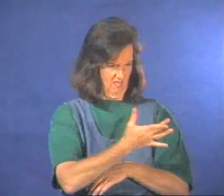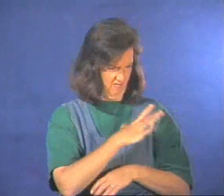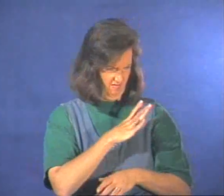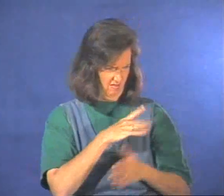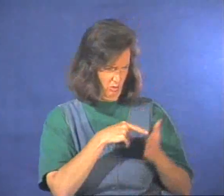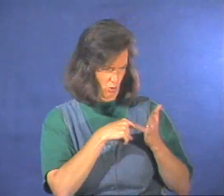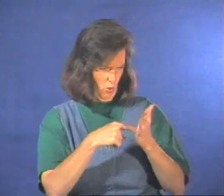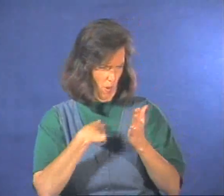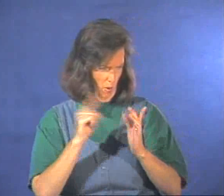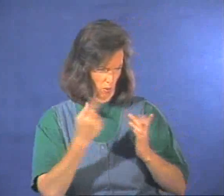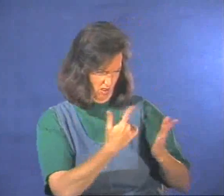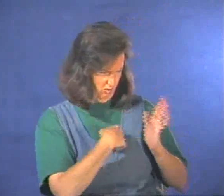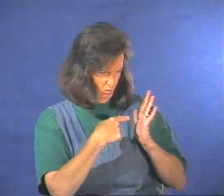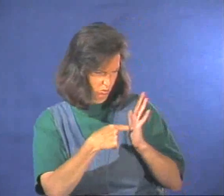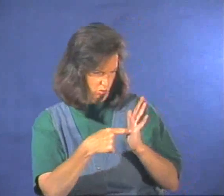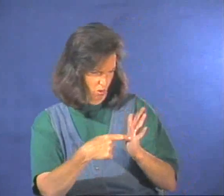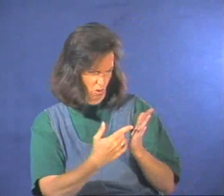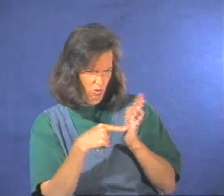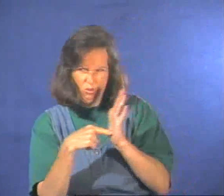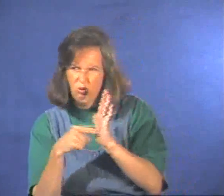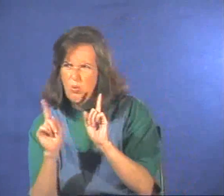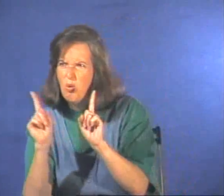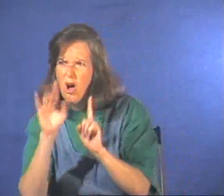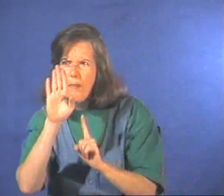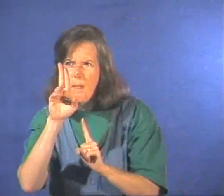Then the stranger asks her to go with him.